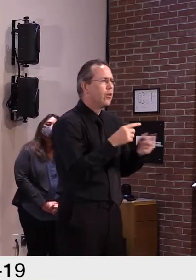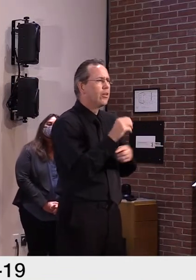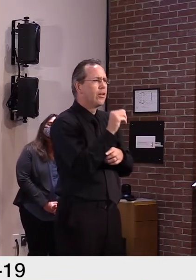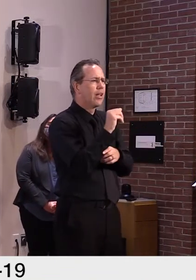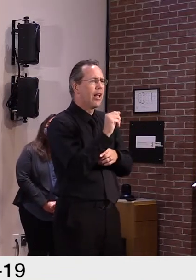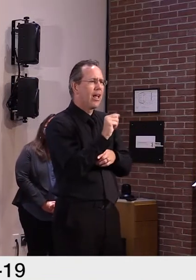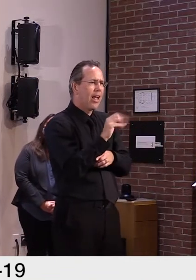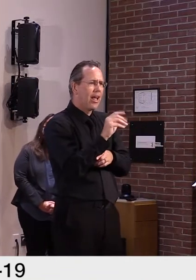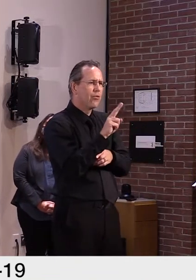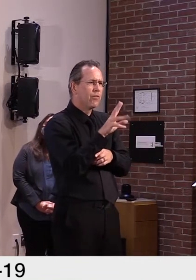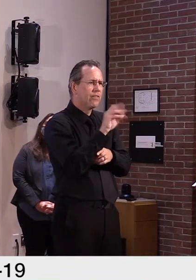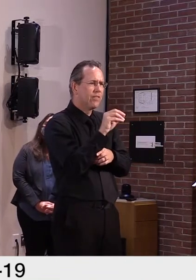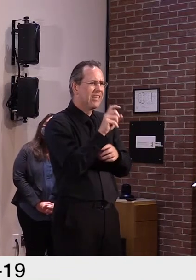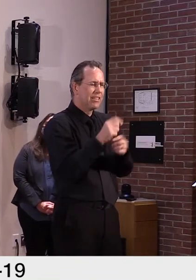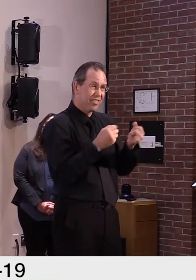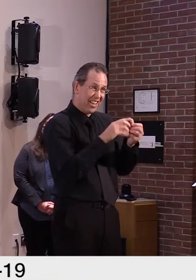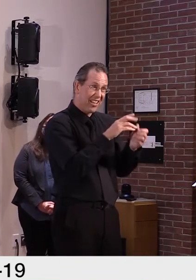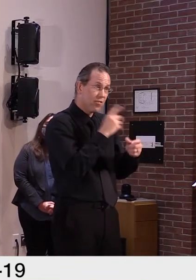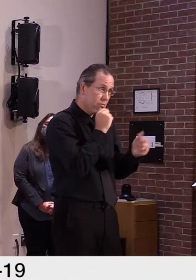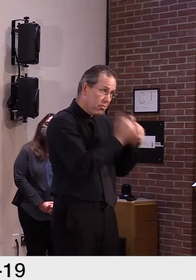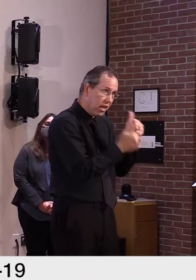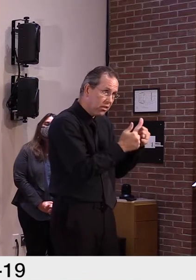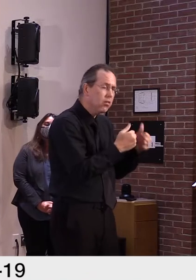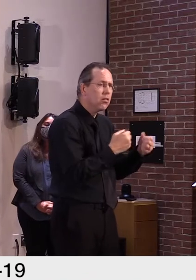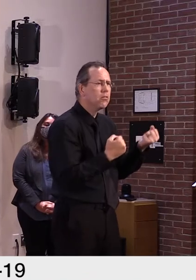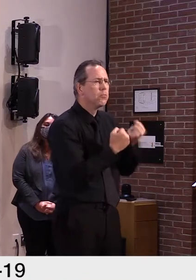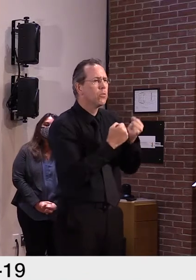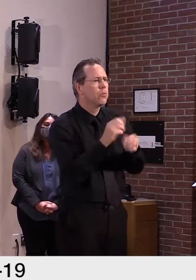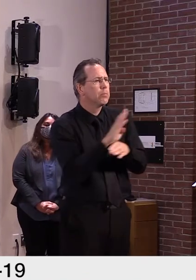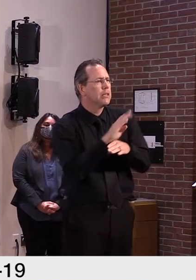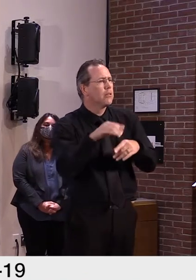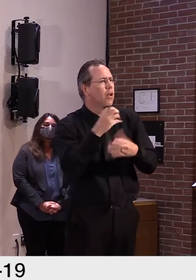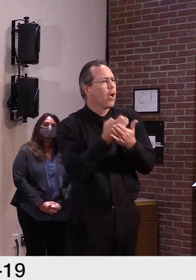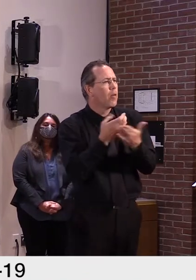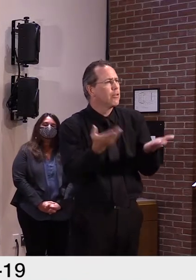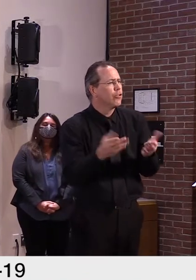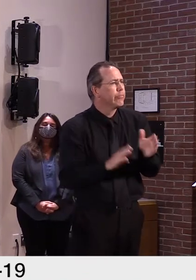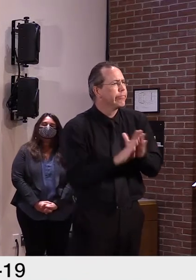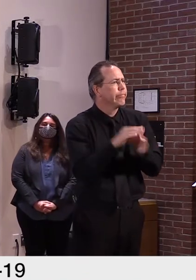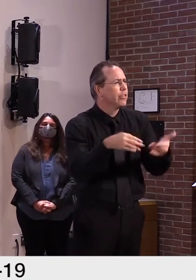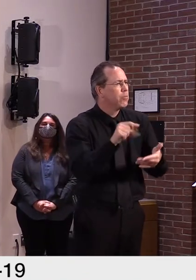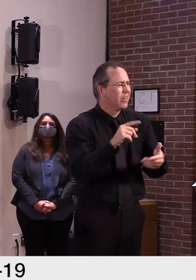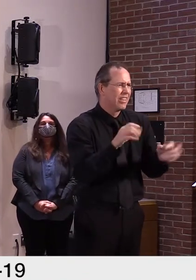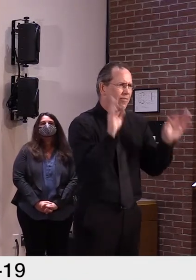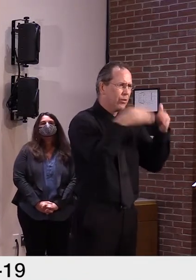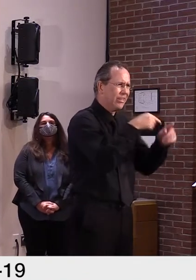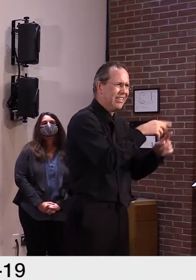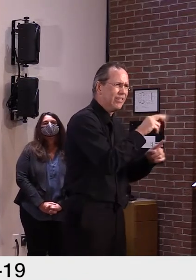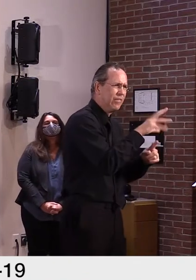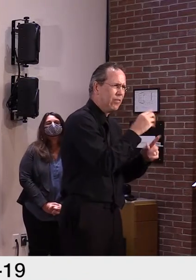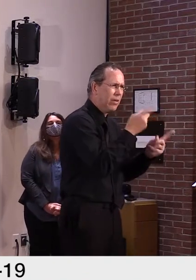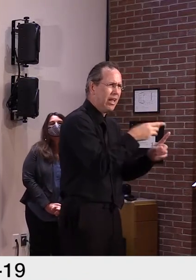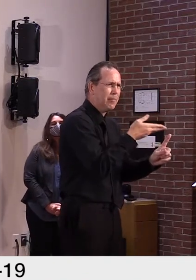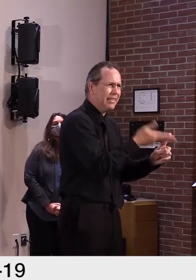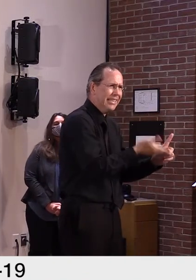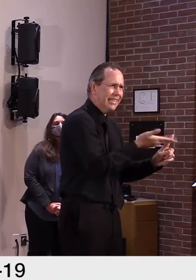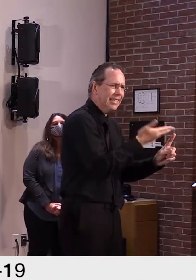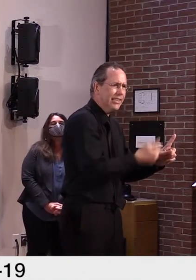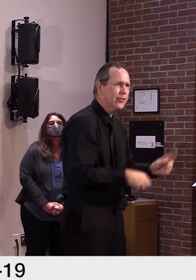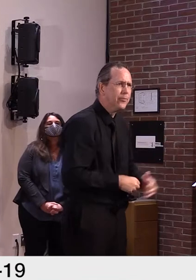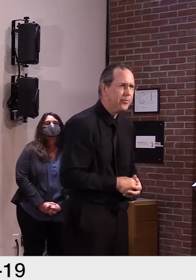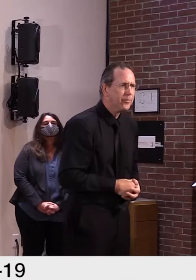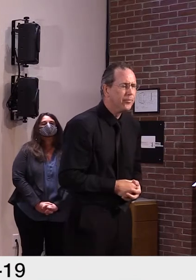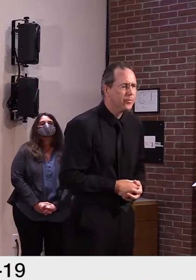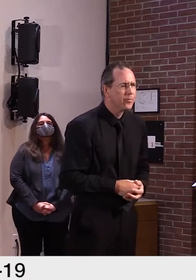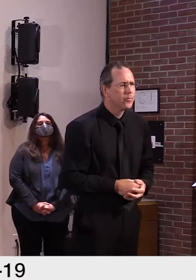All right. And just to clarify something you said earlier about Governor Baker and the dust-up, President